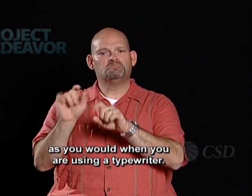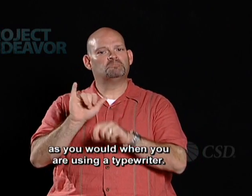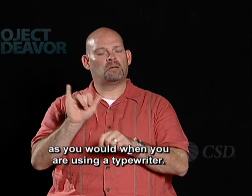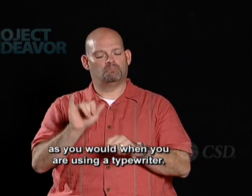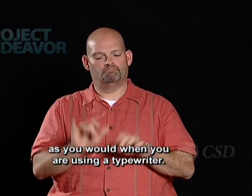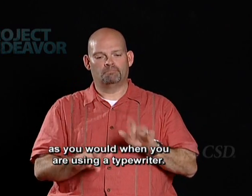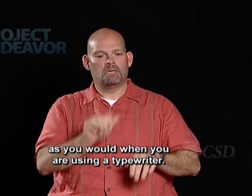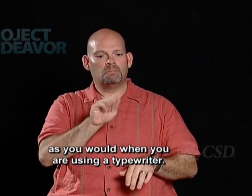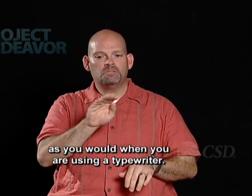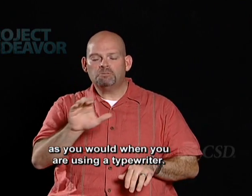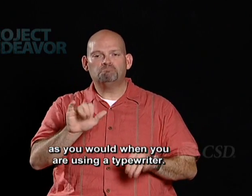you are using a typewriter.